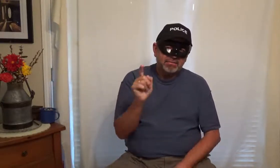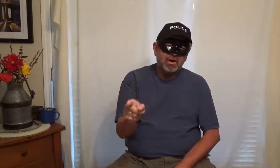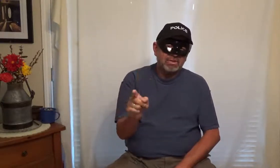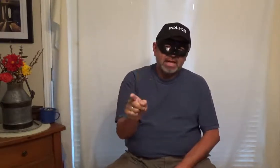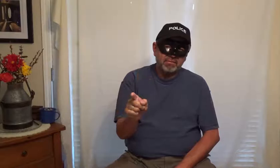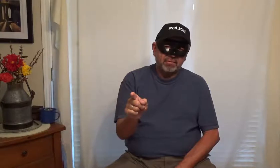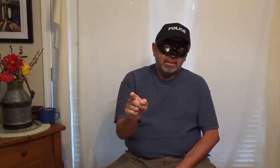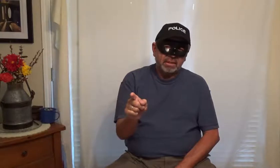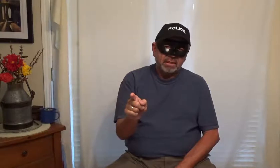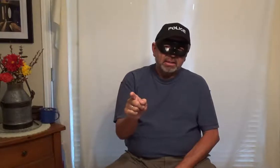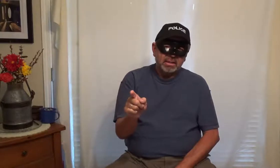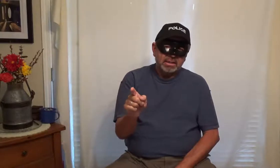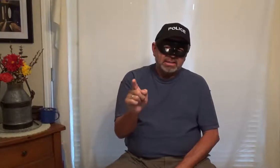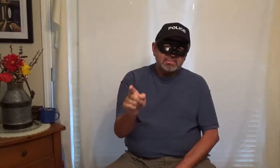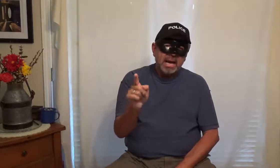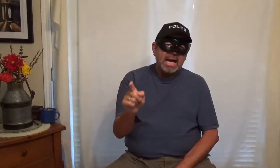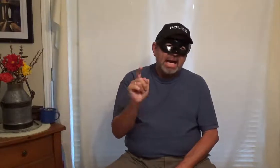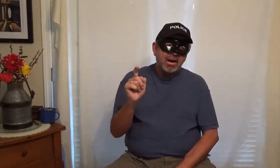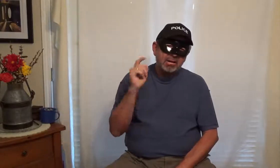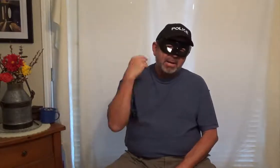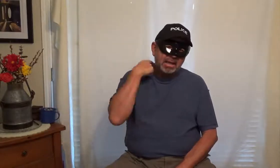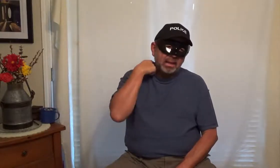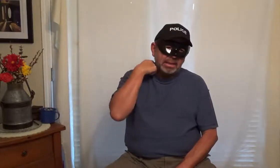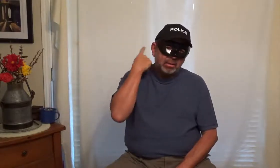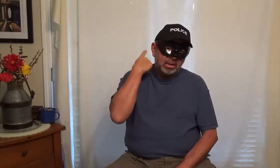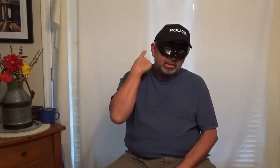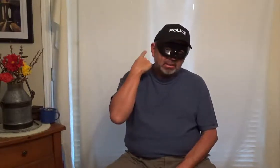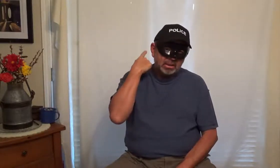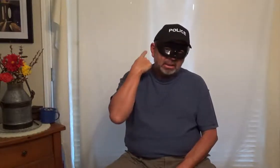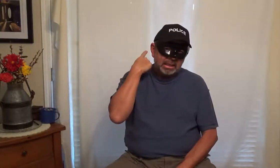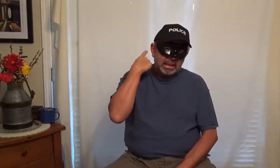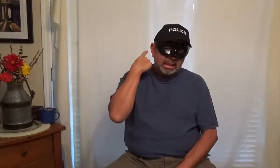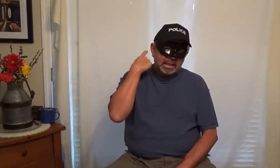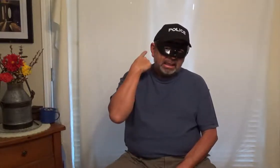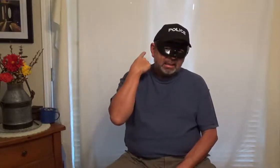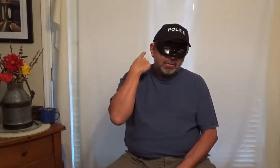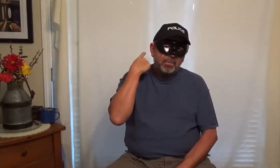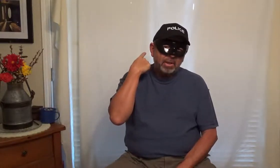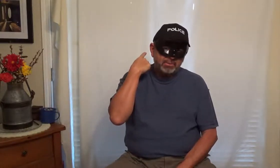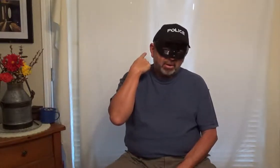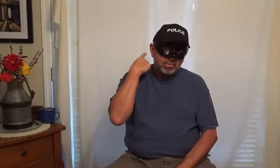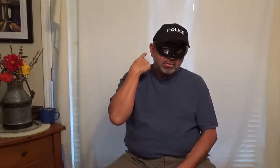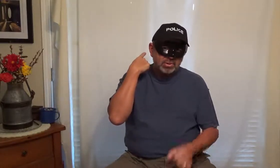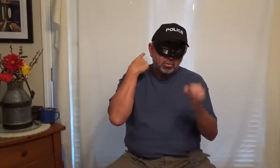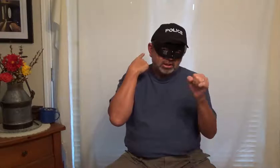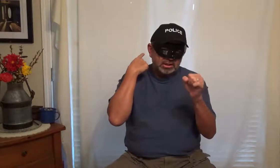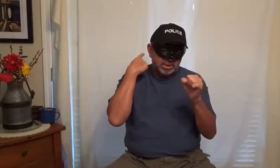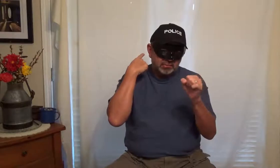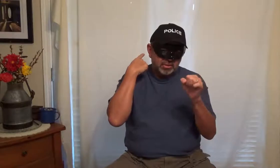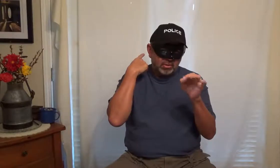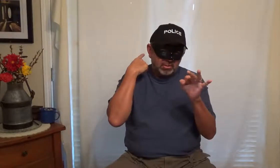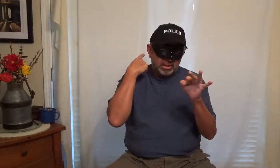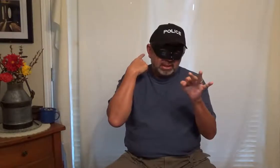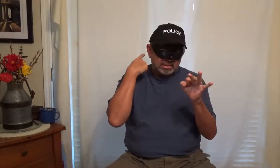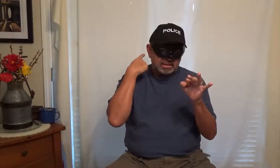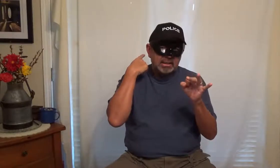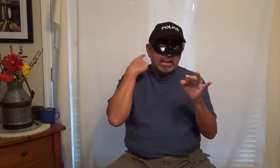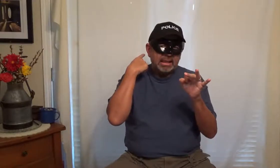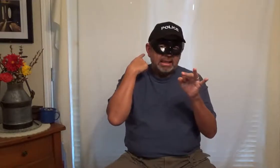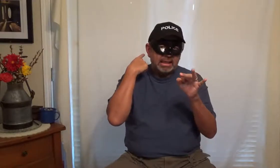Falstaff he says my hair on the back of my neck went up and other body parts were were clinching if you know what I mean guys and